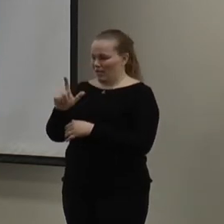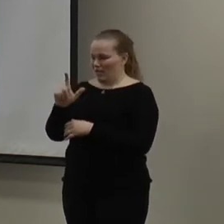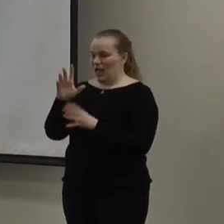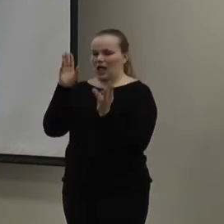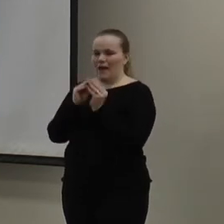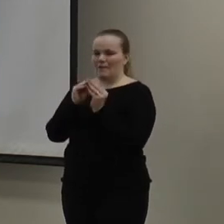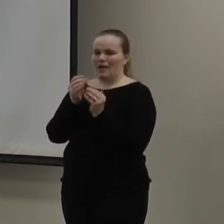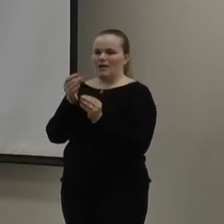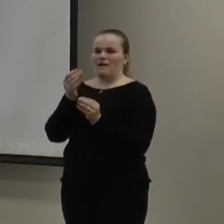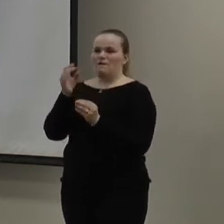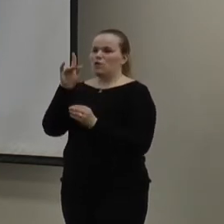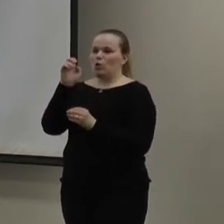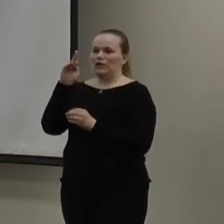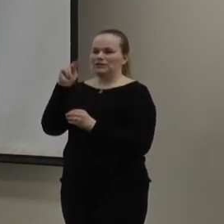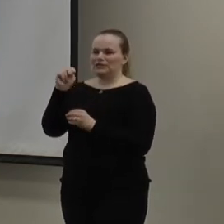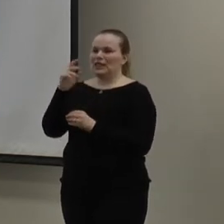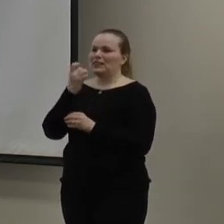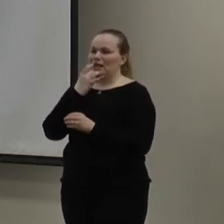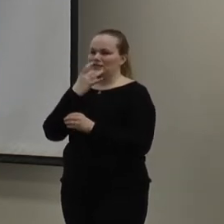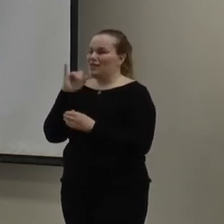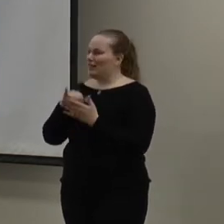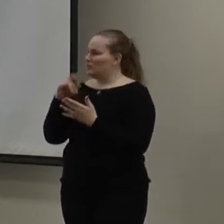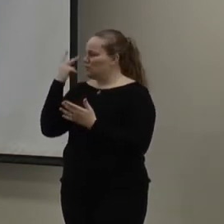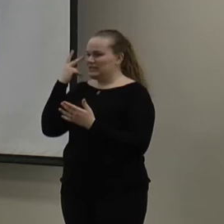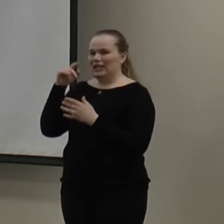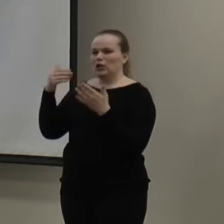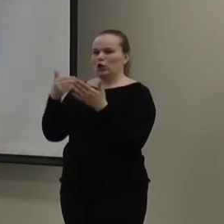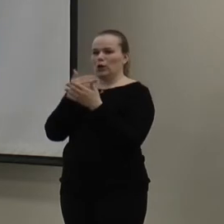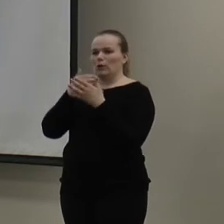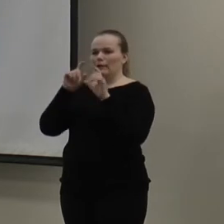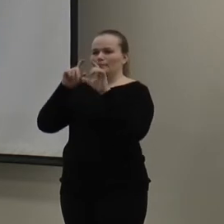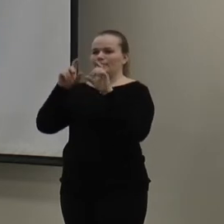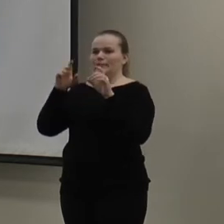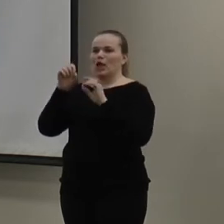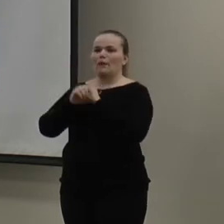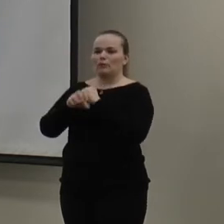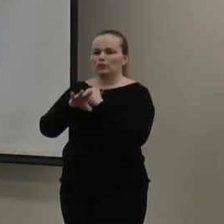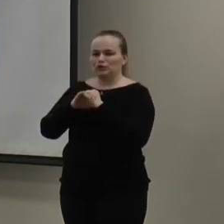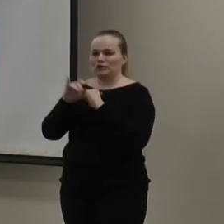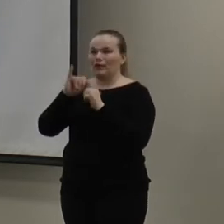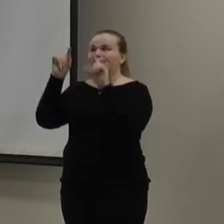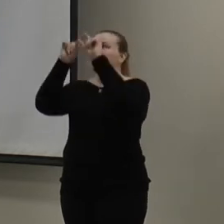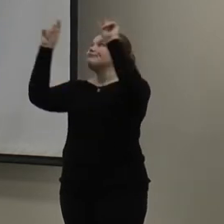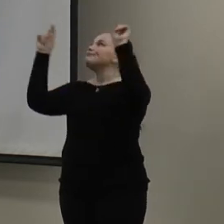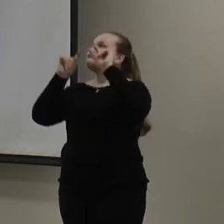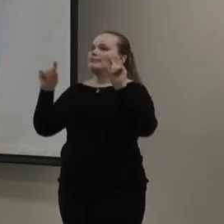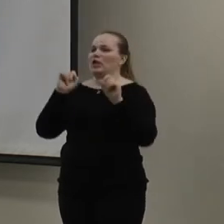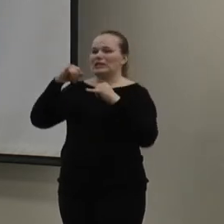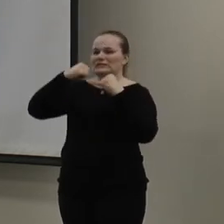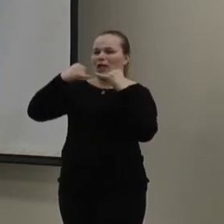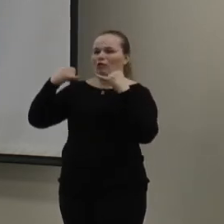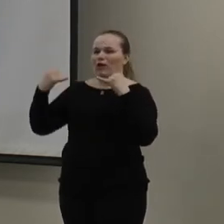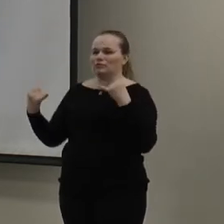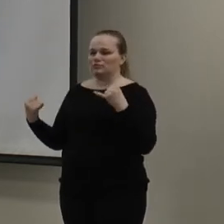Fluorescent Light bulbs. They're basically these fluorescent light bulbs that you see in industrial, commercial settings that they've been able to spiral around